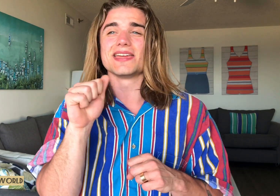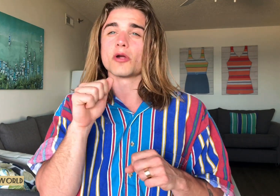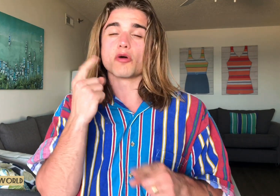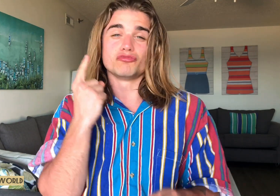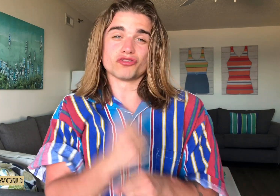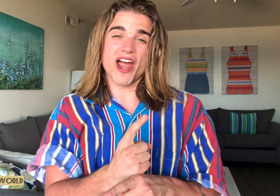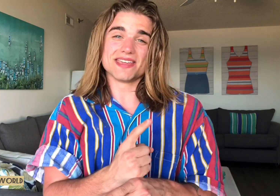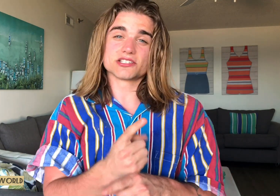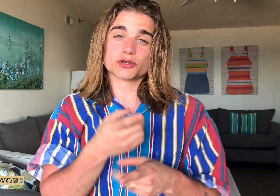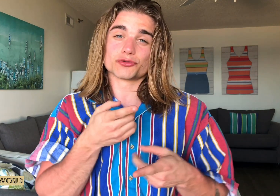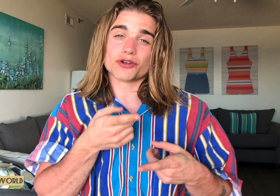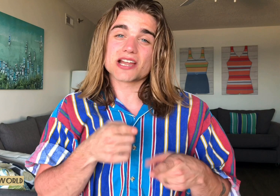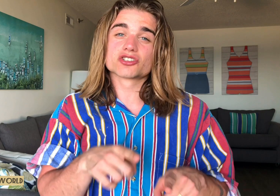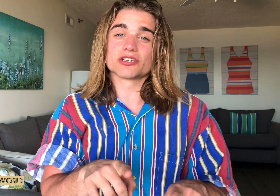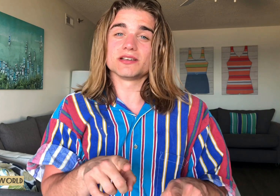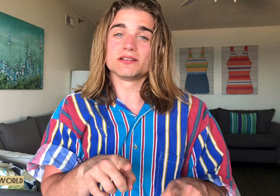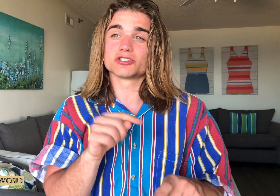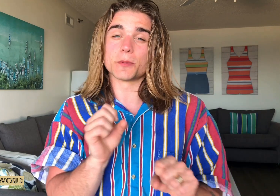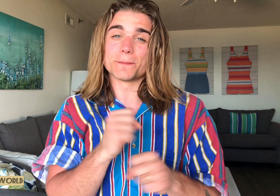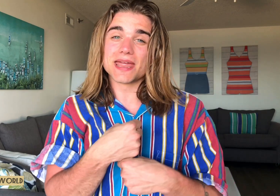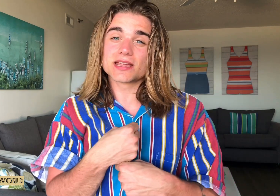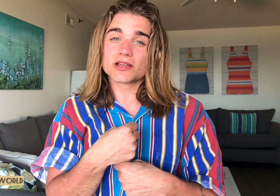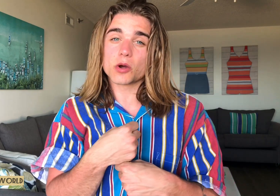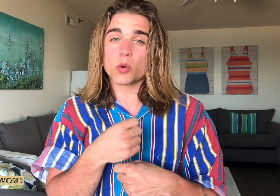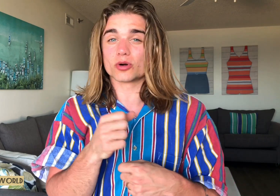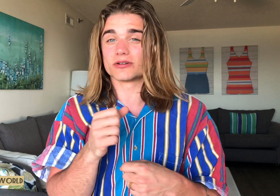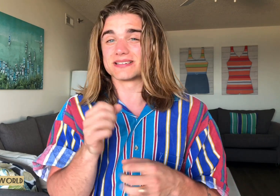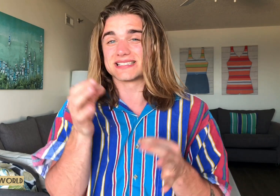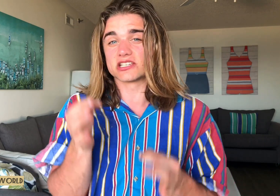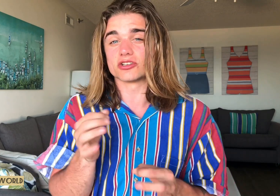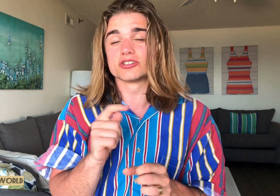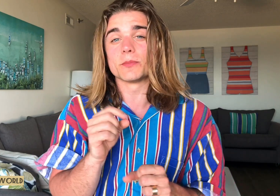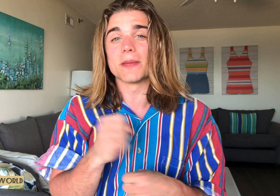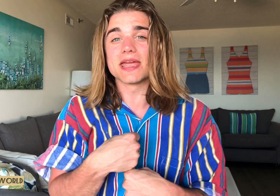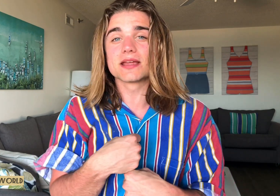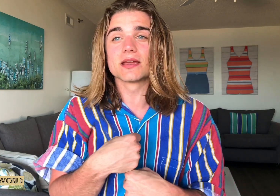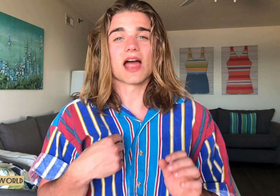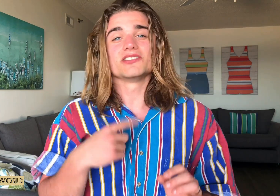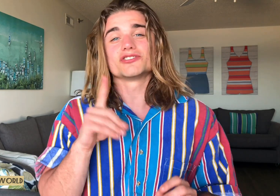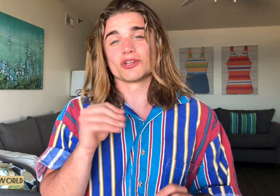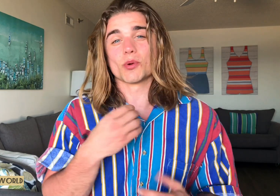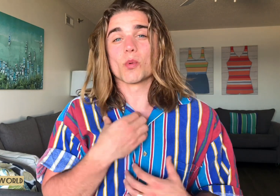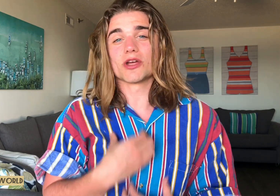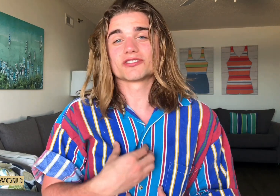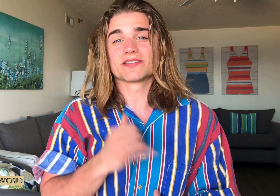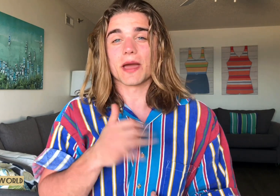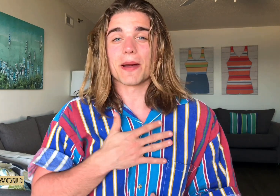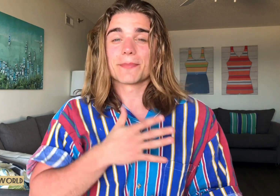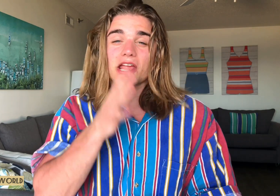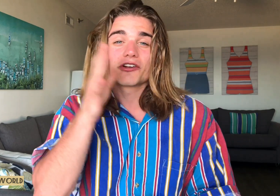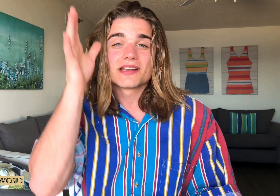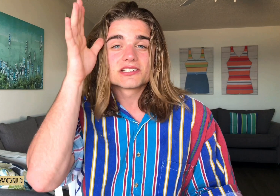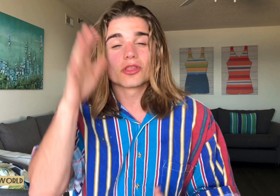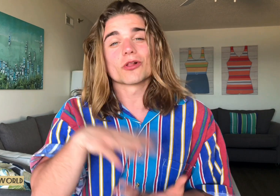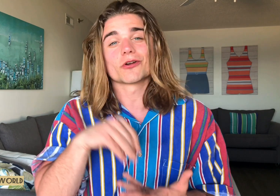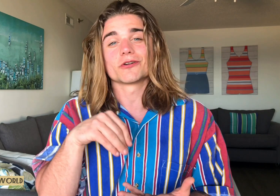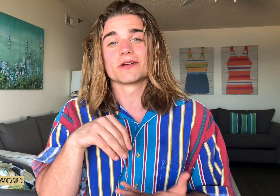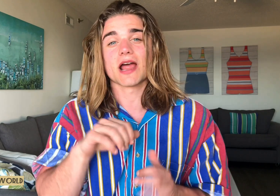right direction to make or decision to make. I do wish that my parents learn how